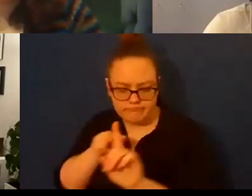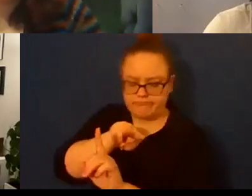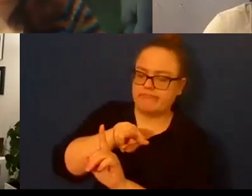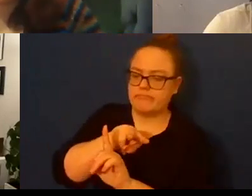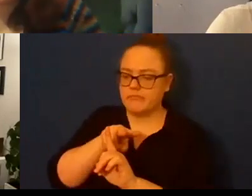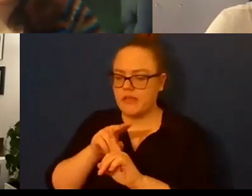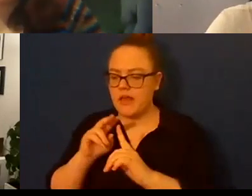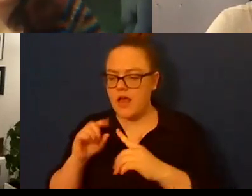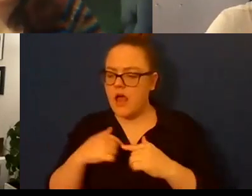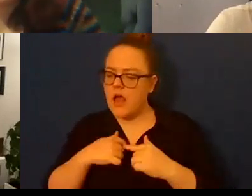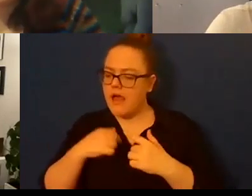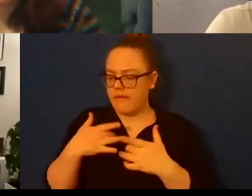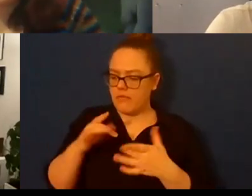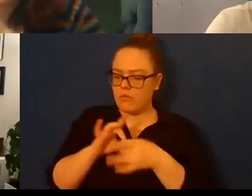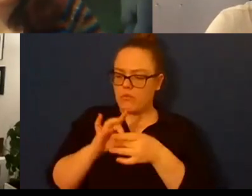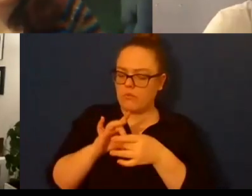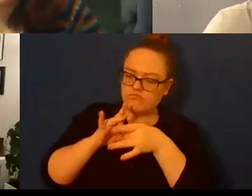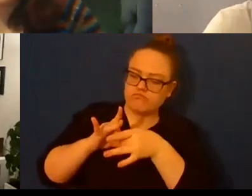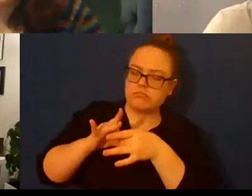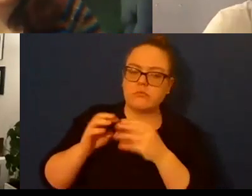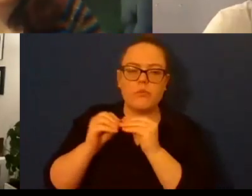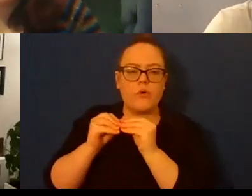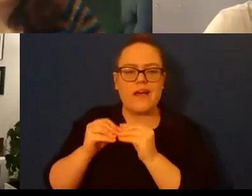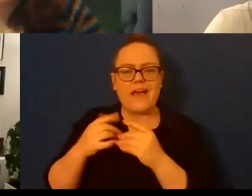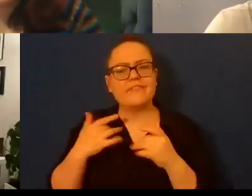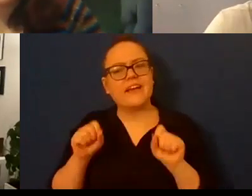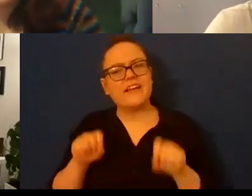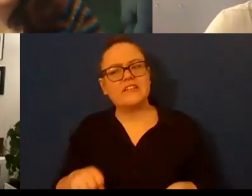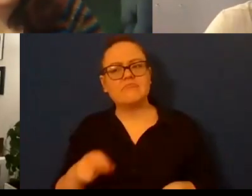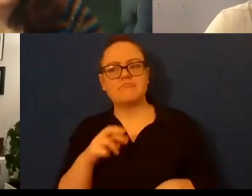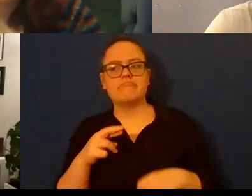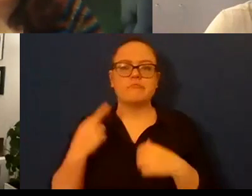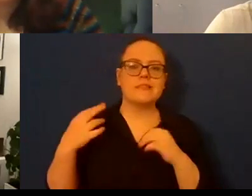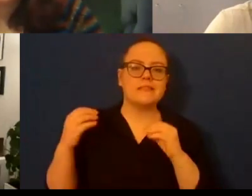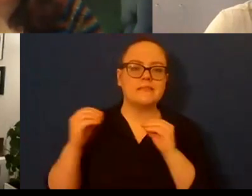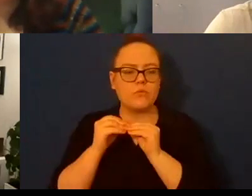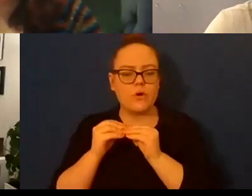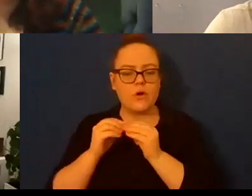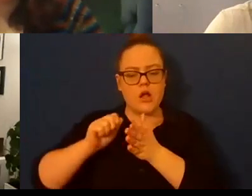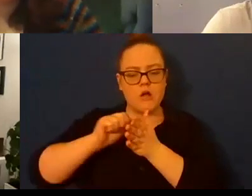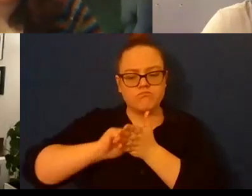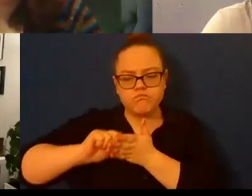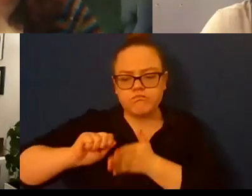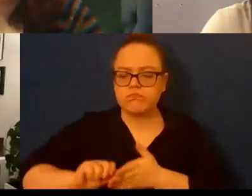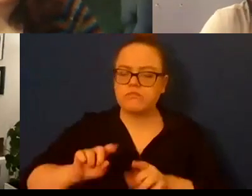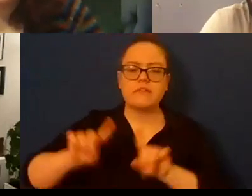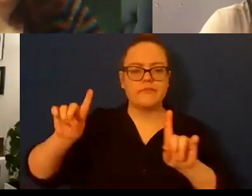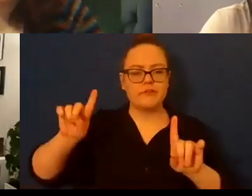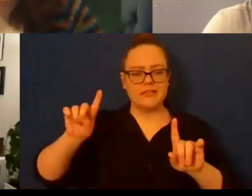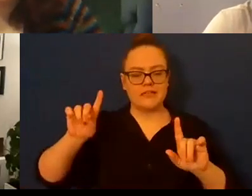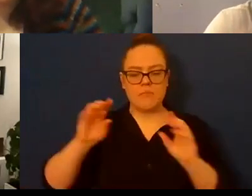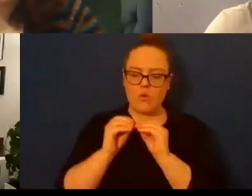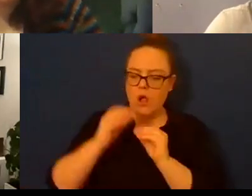work um and be braver in my work because I sort of got past that place of exposure and thought well I already